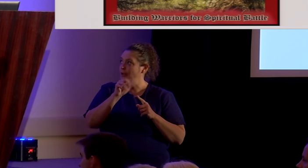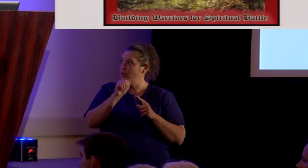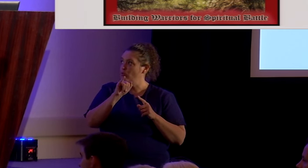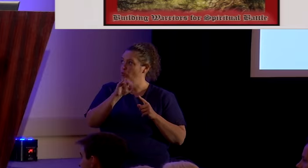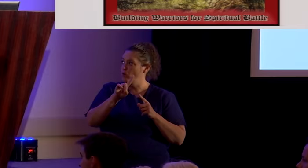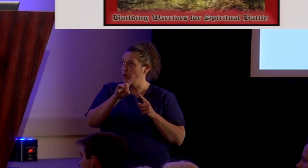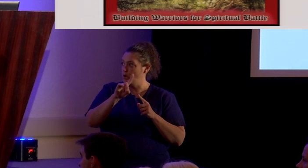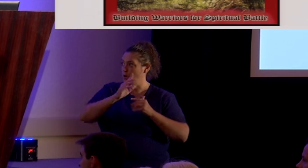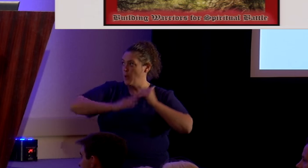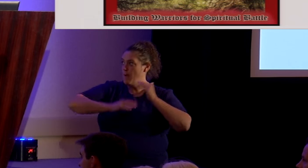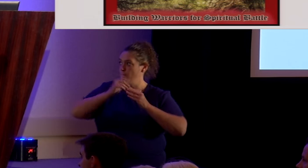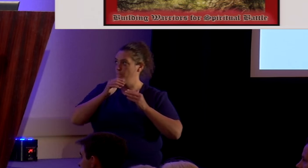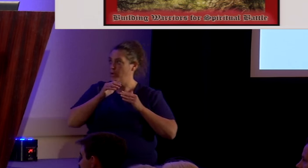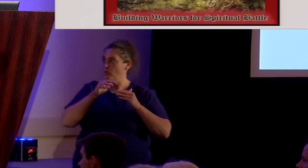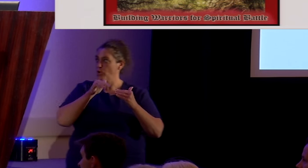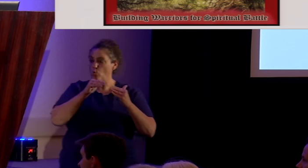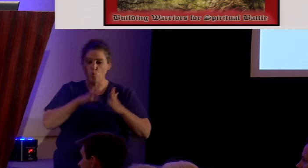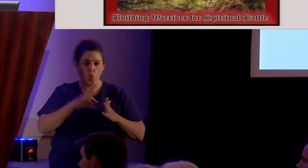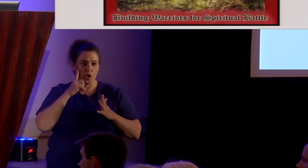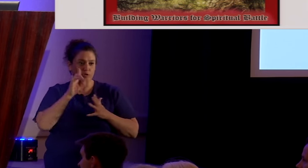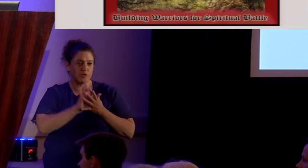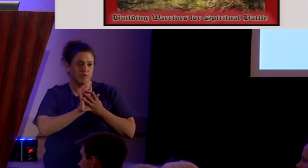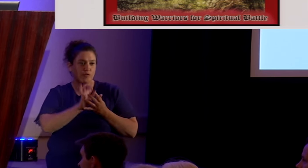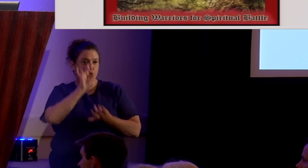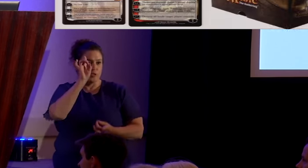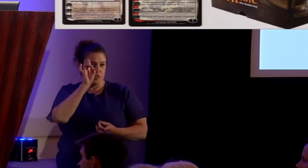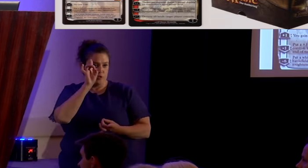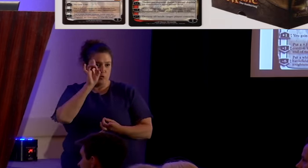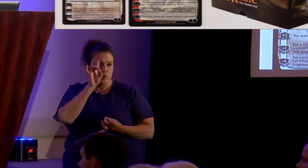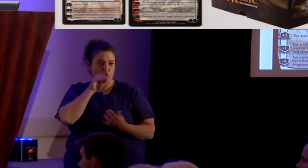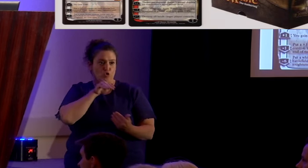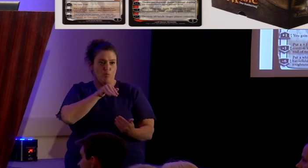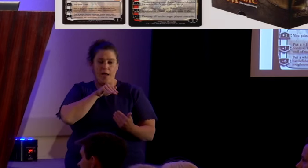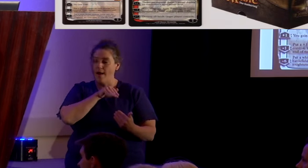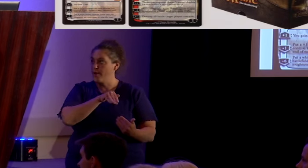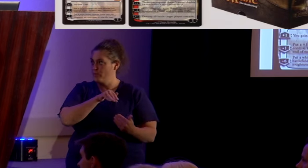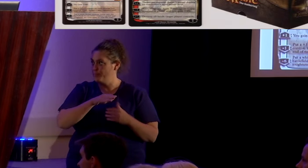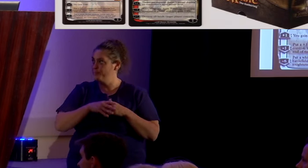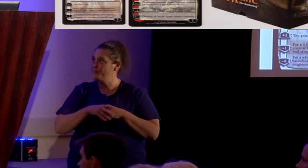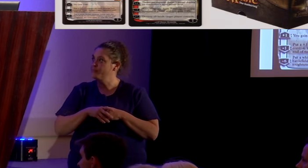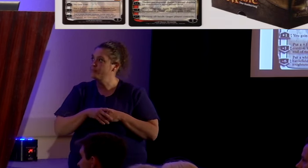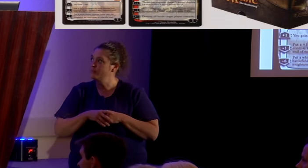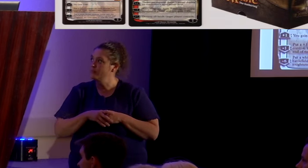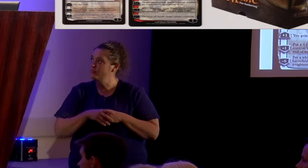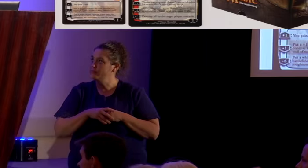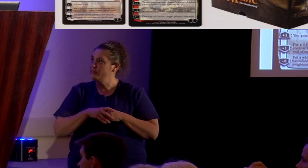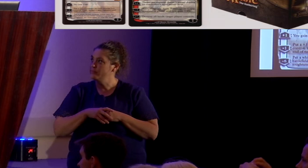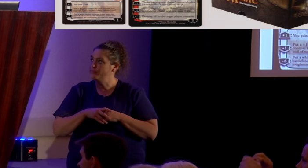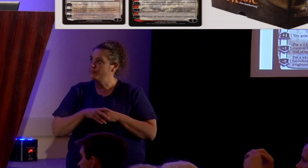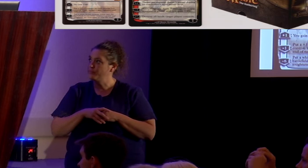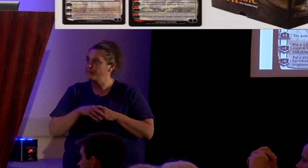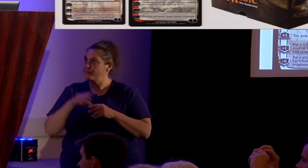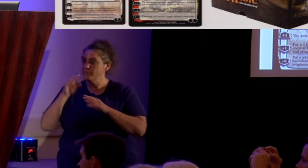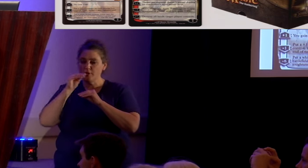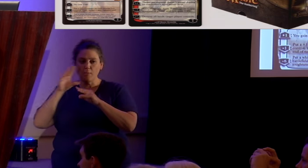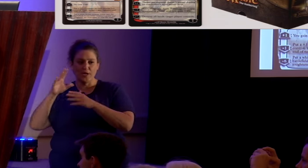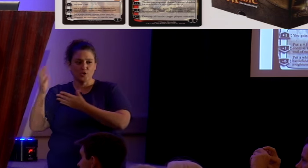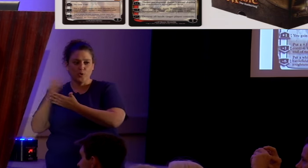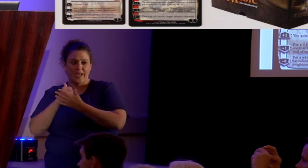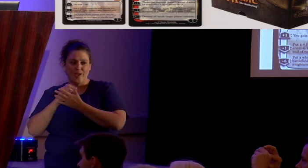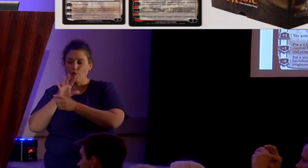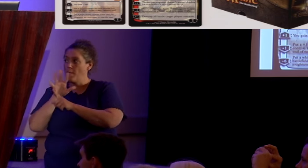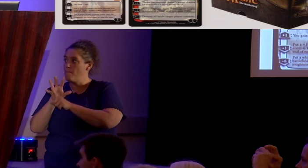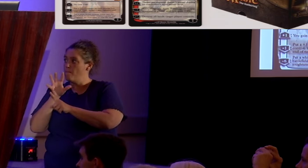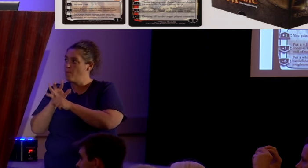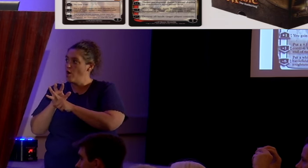Building warriors for spiritual battle. Magic the Gathering. Very popular game. But look at all